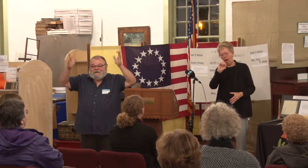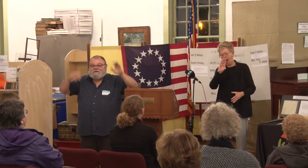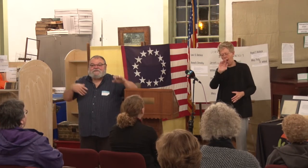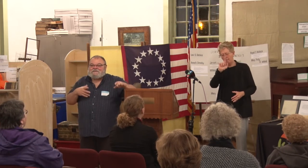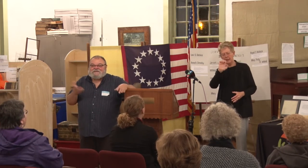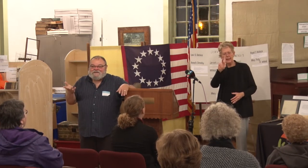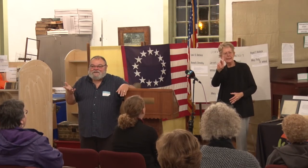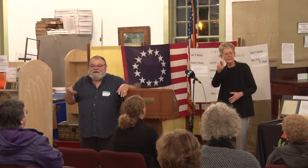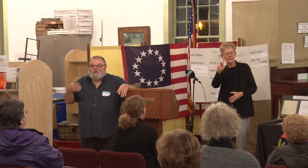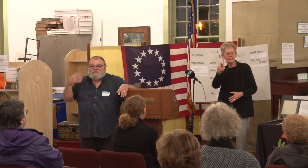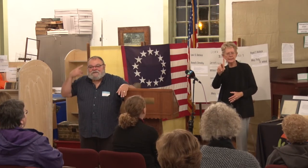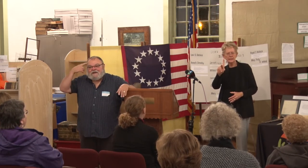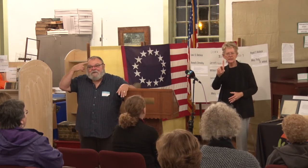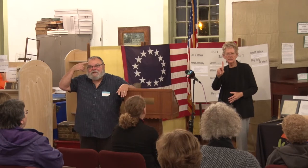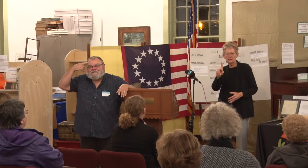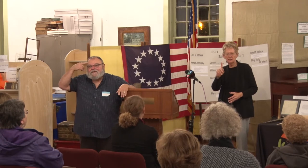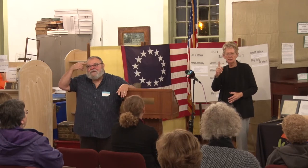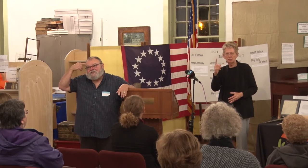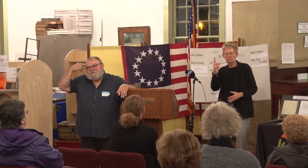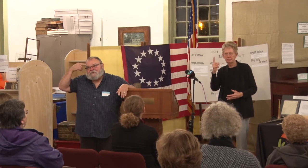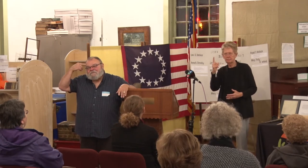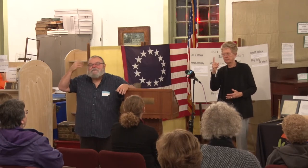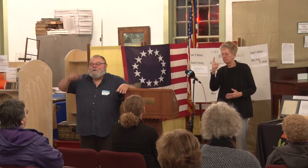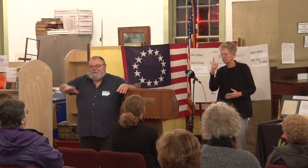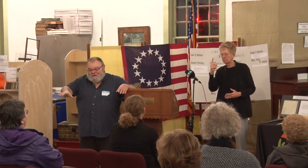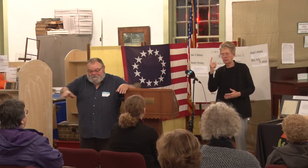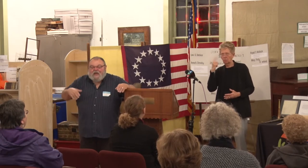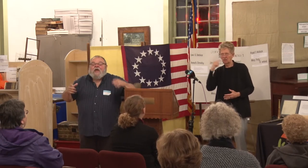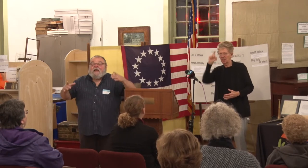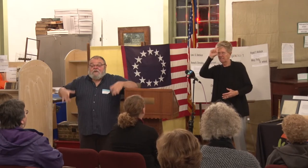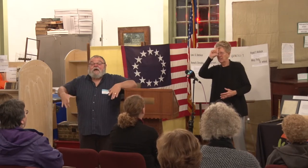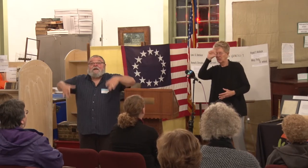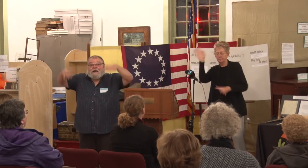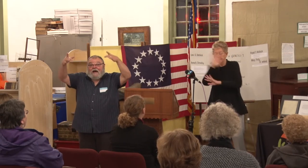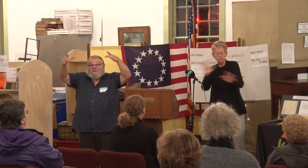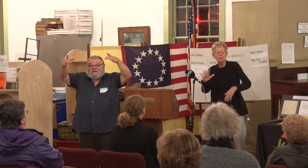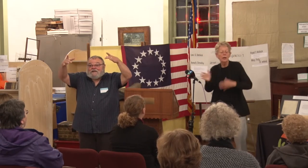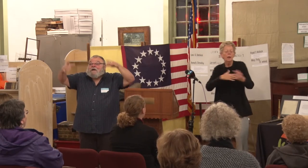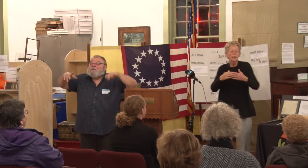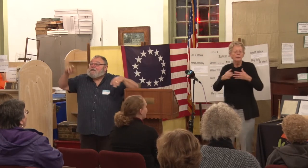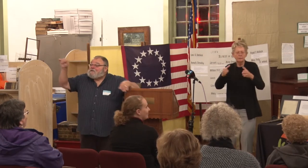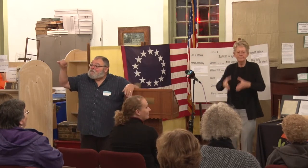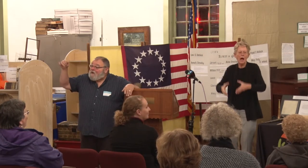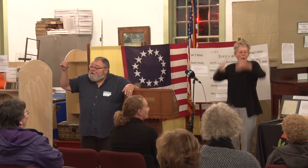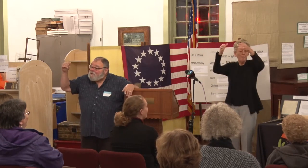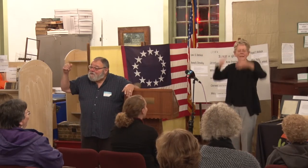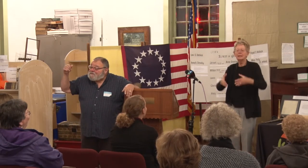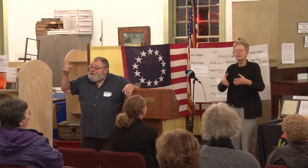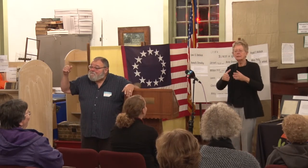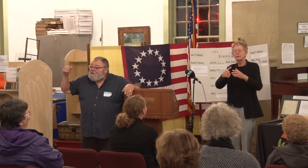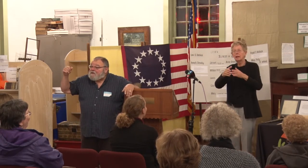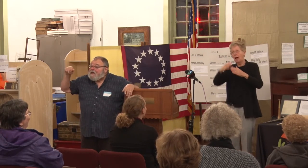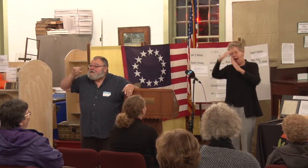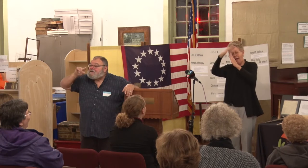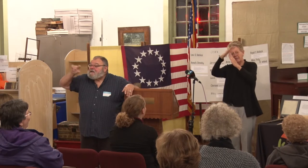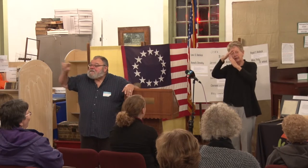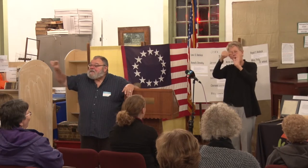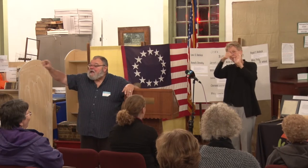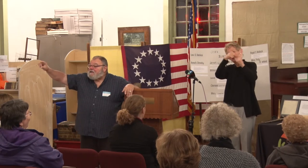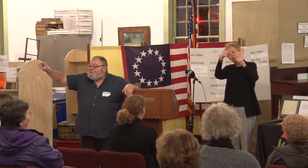see I always say obelisk Egyptian no anyway an obelisk but inscribed on the top of it as asylum